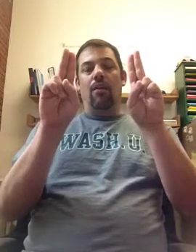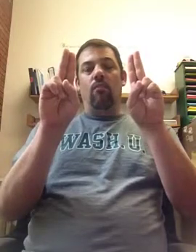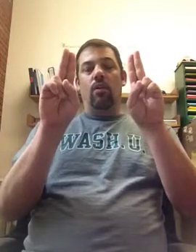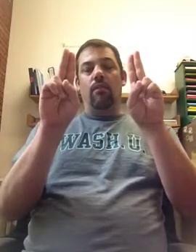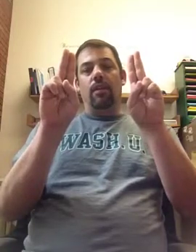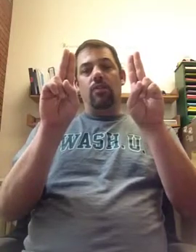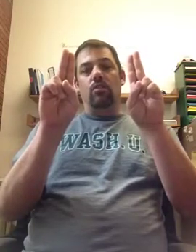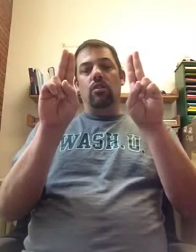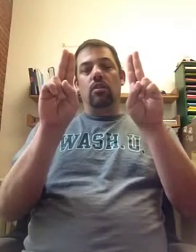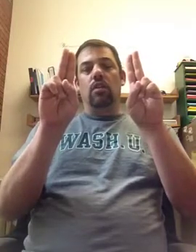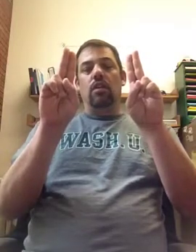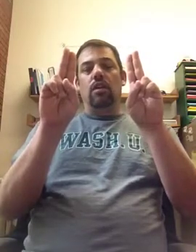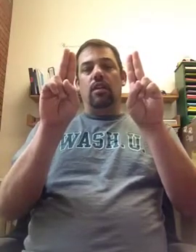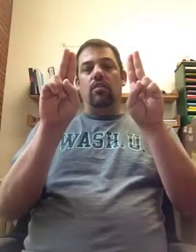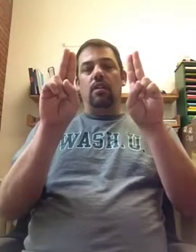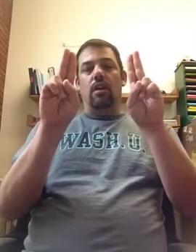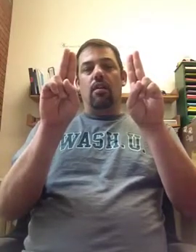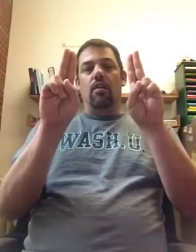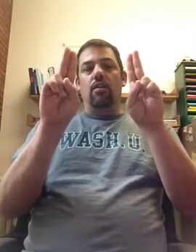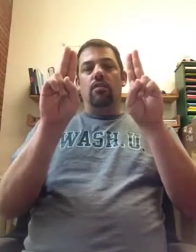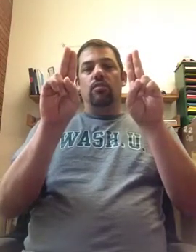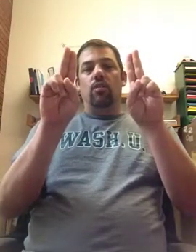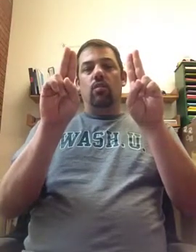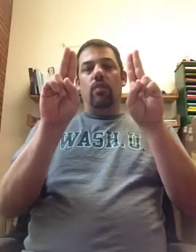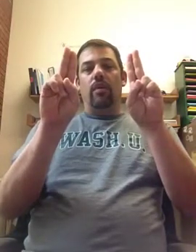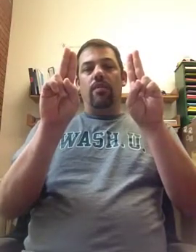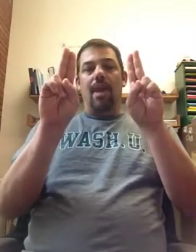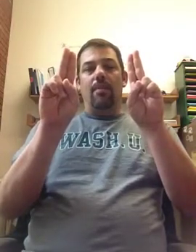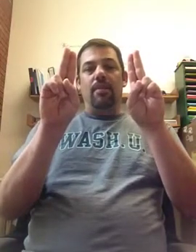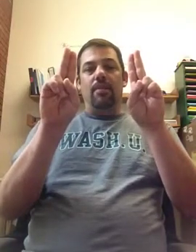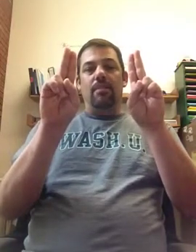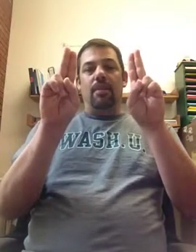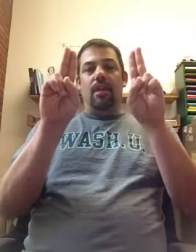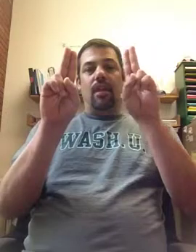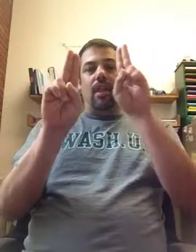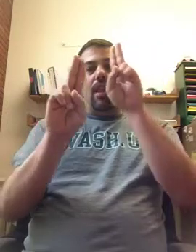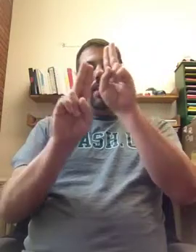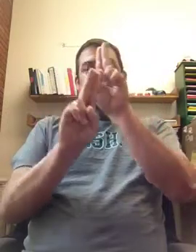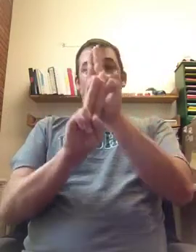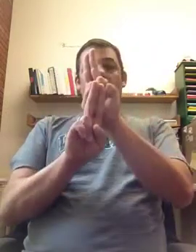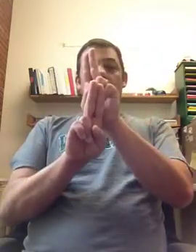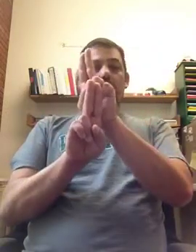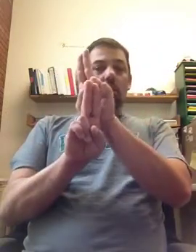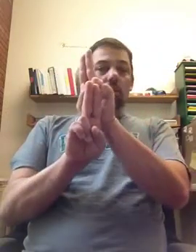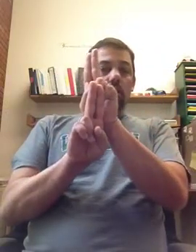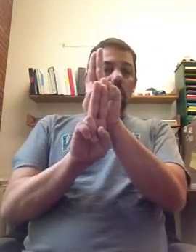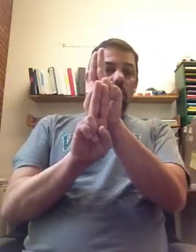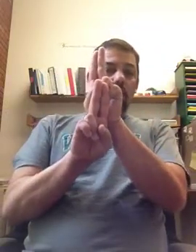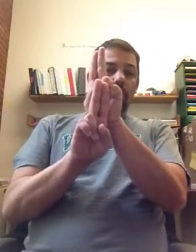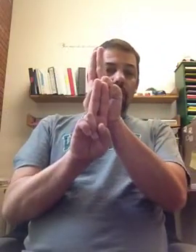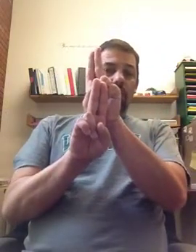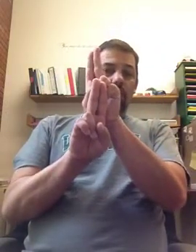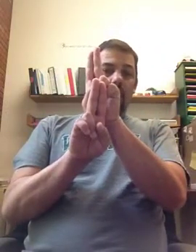have one of each cell. So the way this happens is that they line up down the middle of the cell.